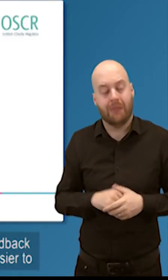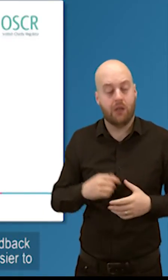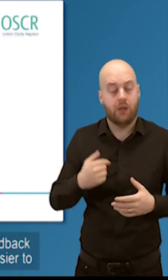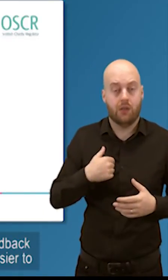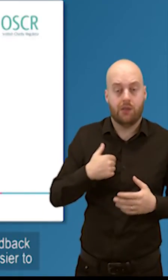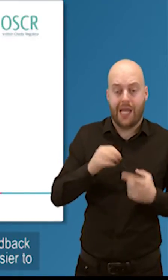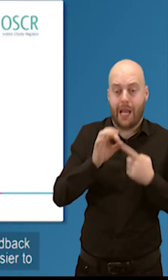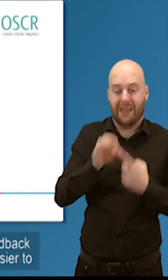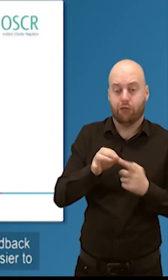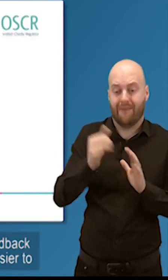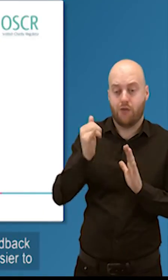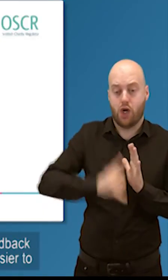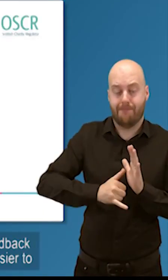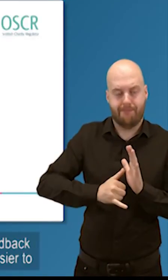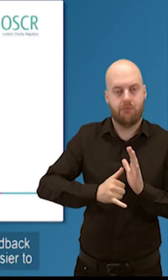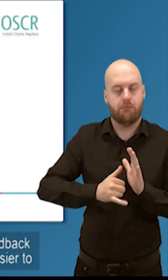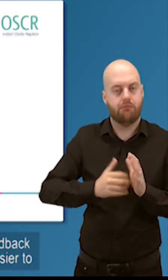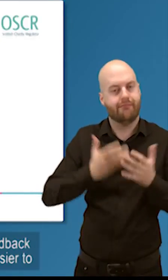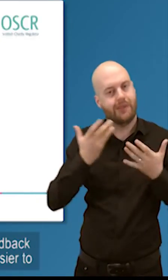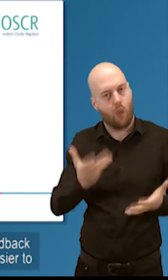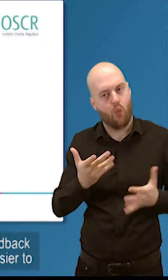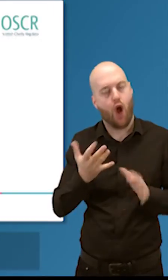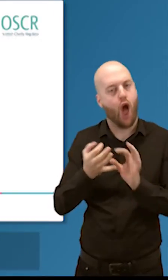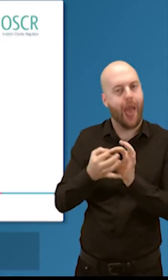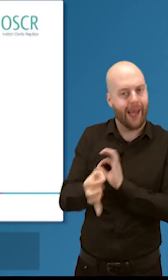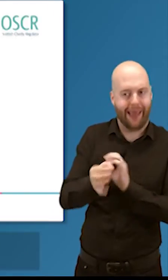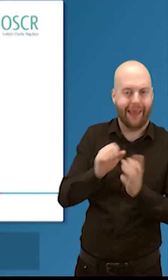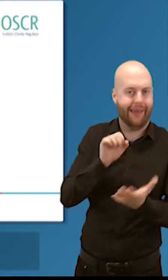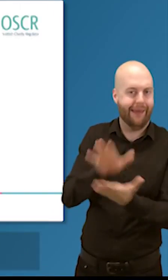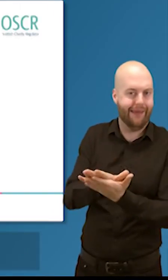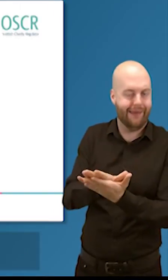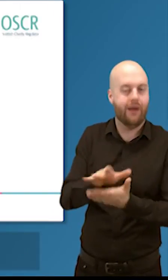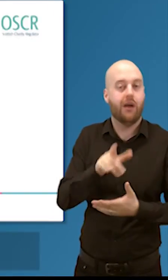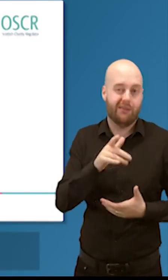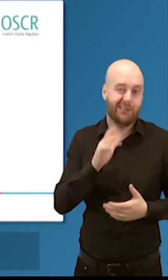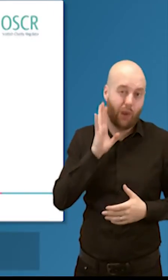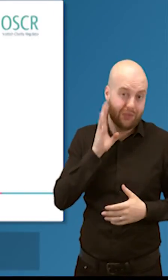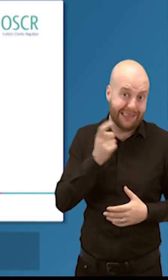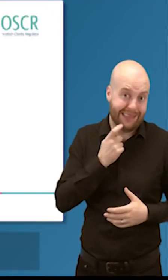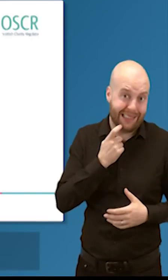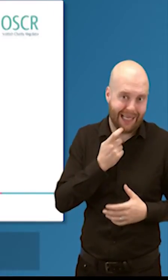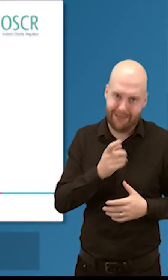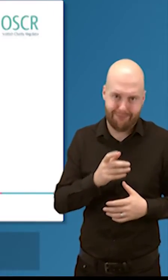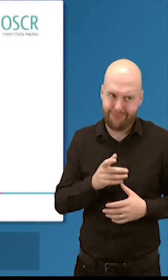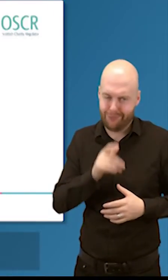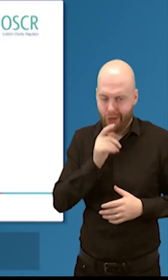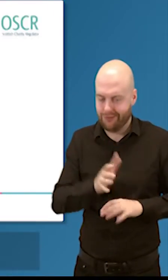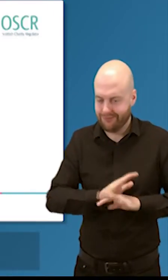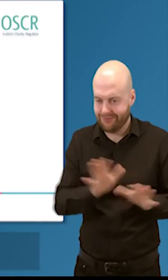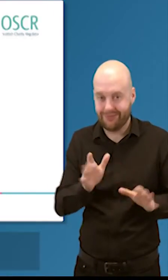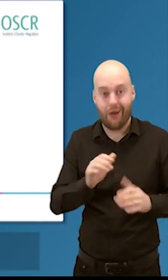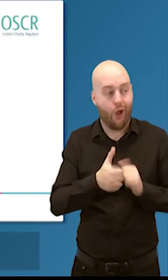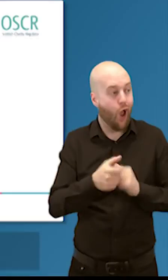feedback from it people are actually really um finding it much easier to to to to use um with with the way that it's